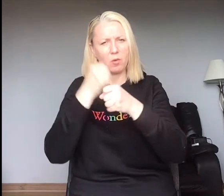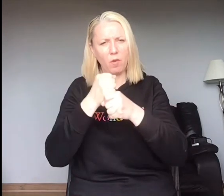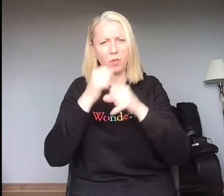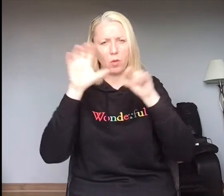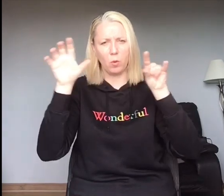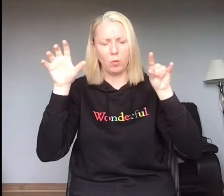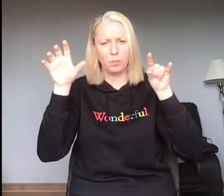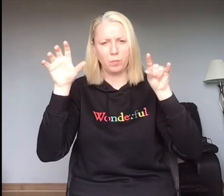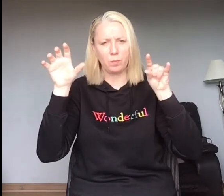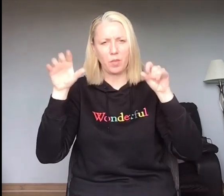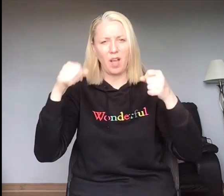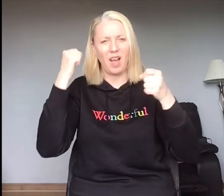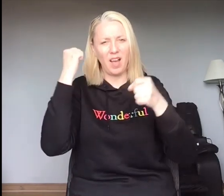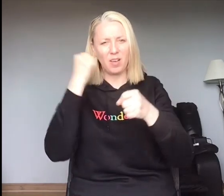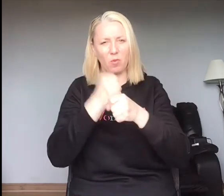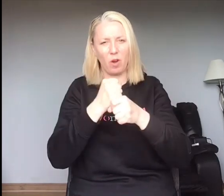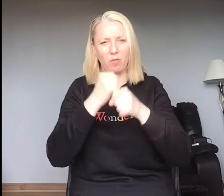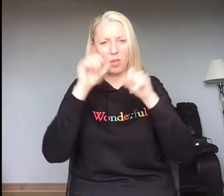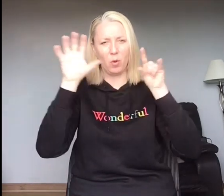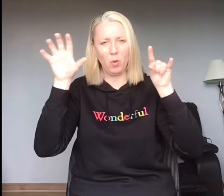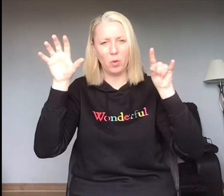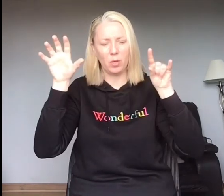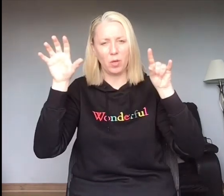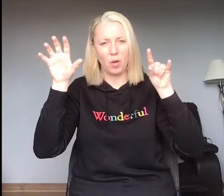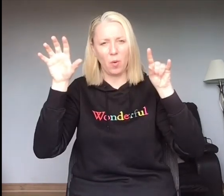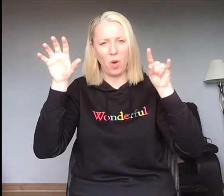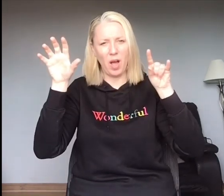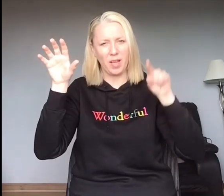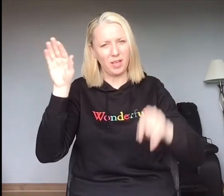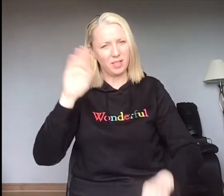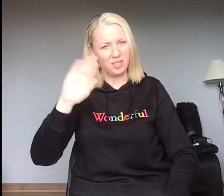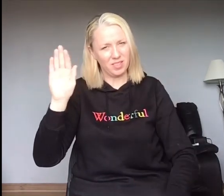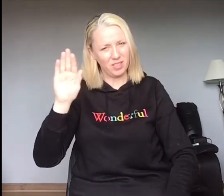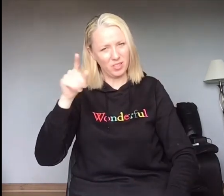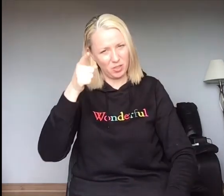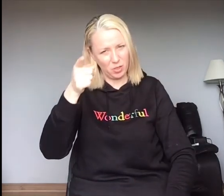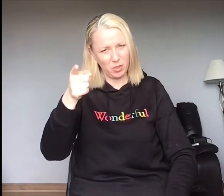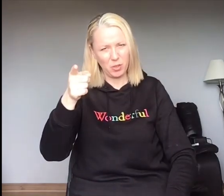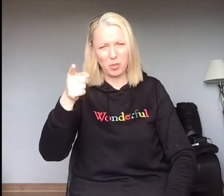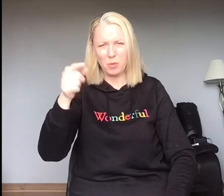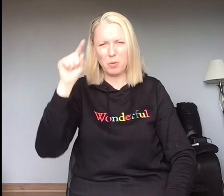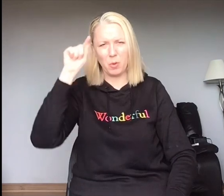Gruffalo? A Gruffalo? Why didn't you know?